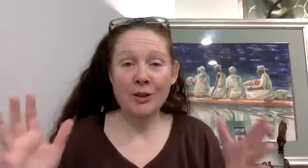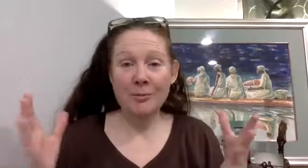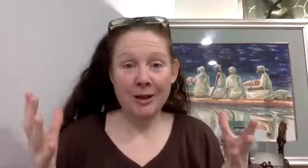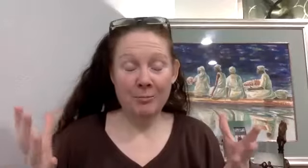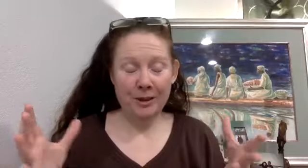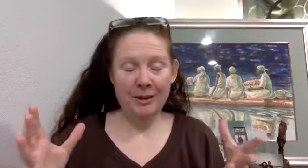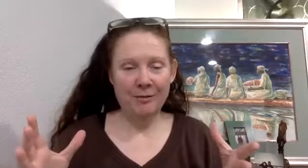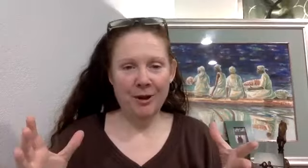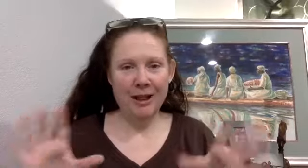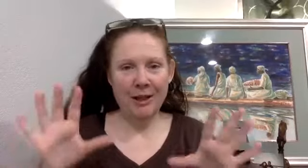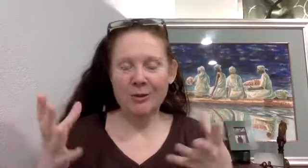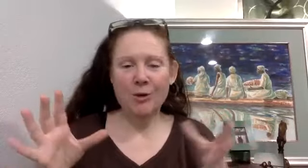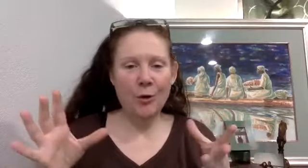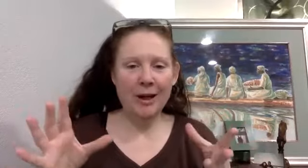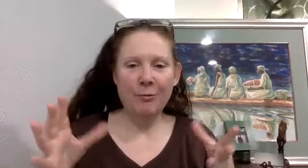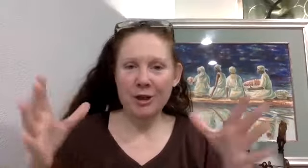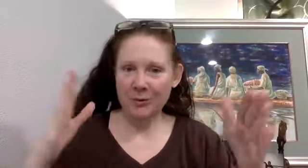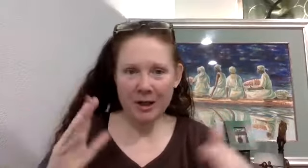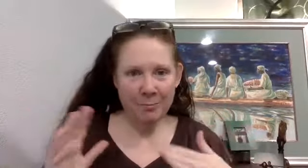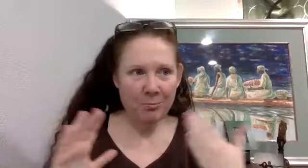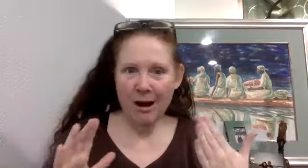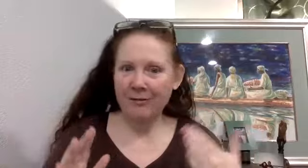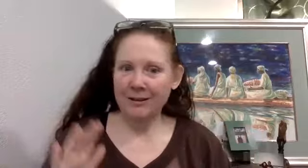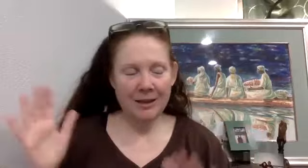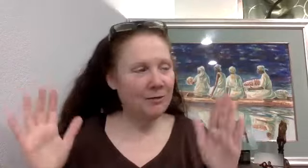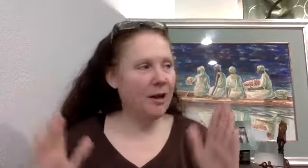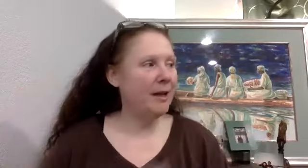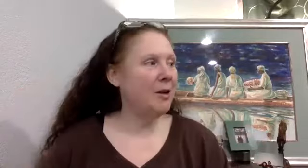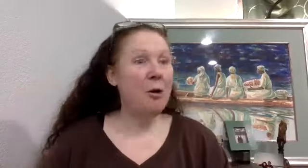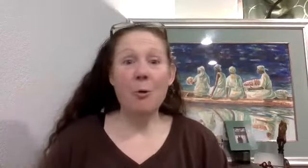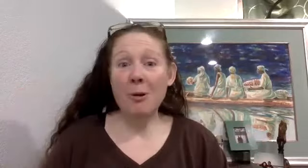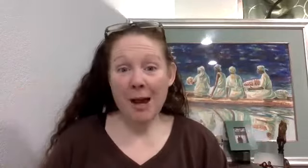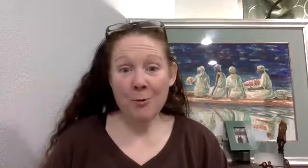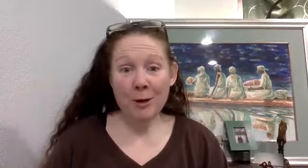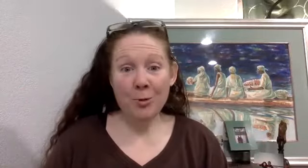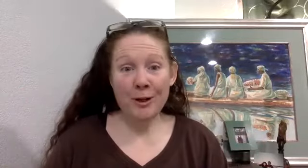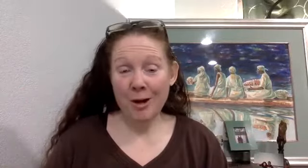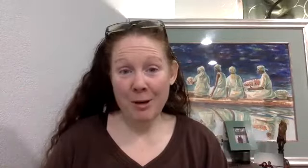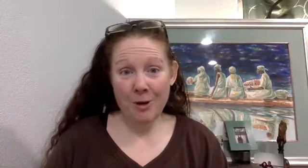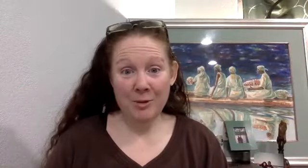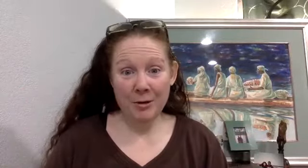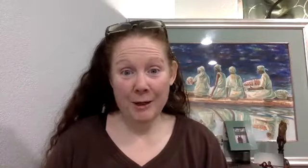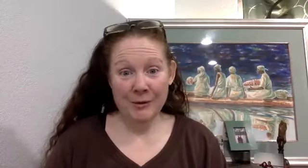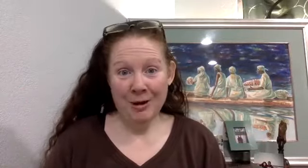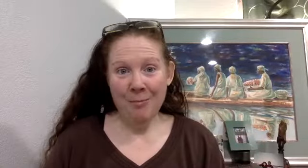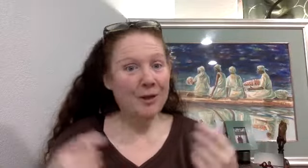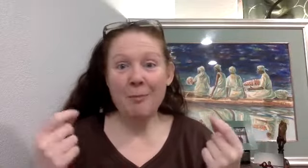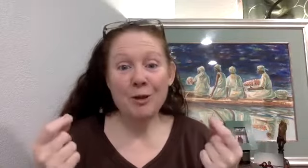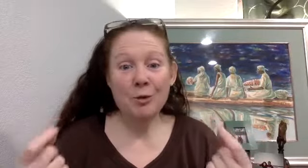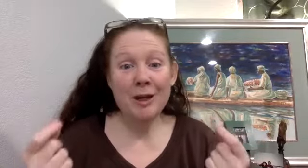something completely different. And again, this recording, if we just want to keep it private, that's fine. But we might want to put it on my web series because I've been doing